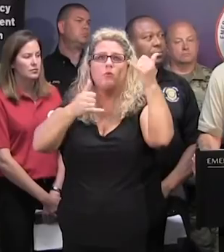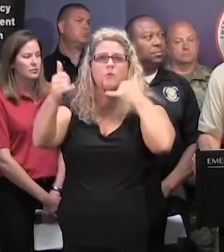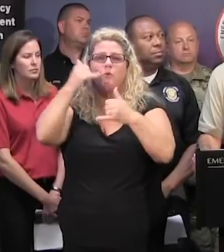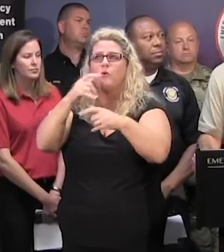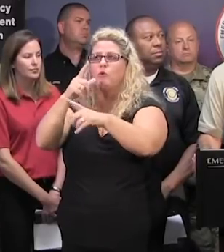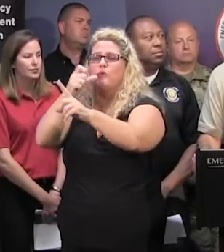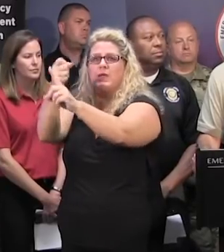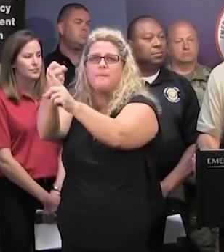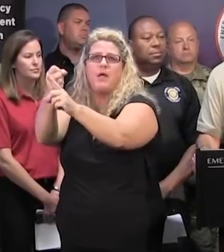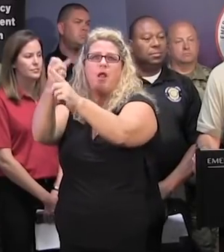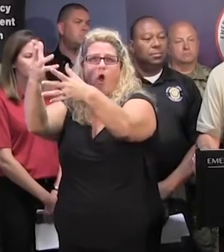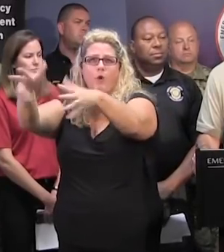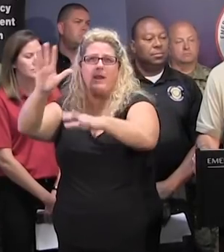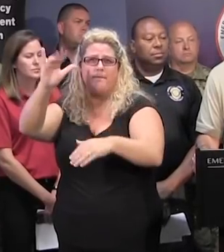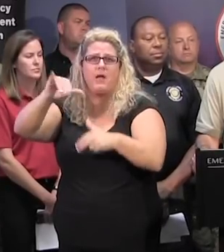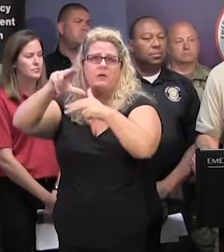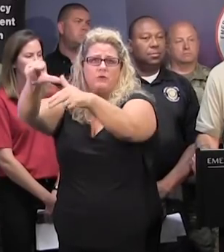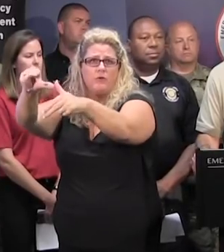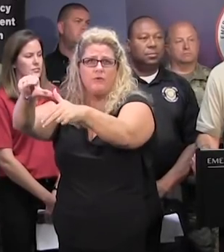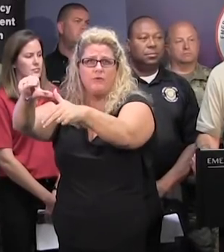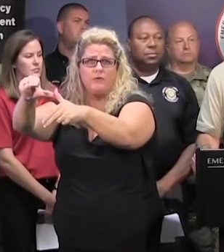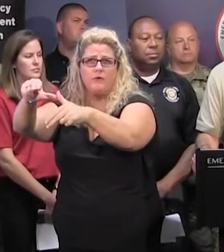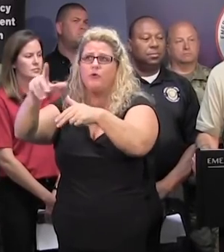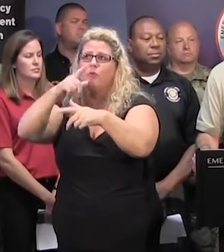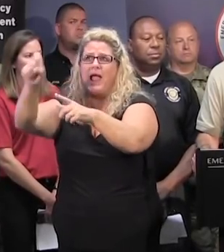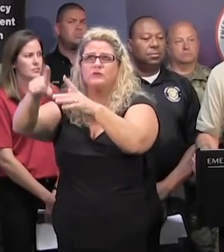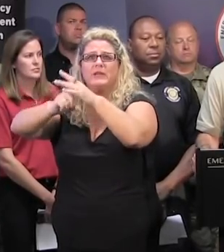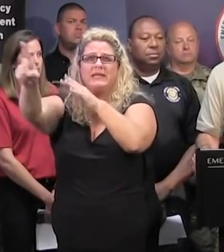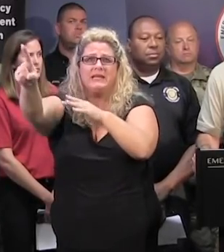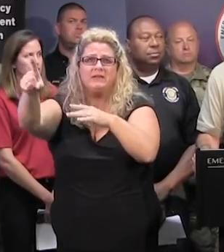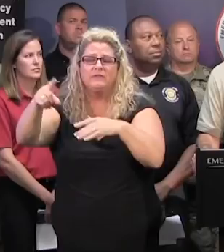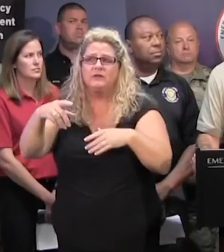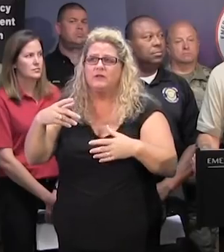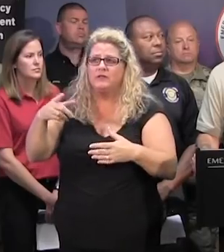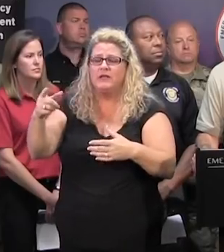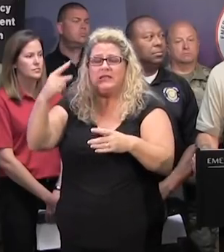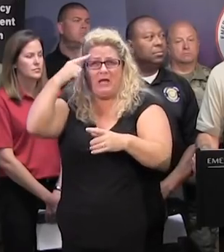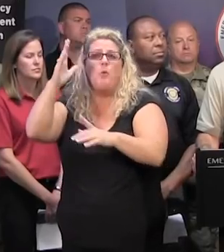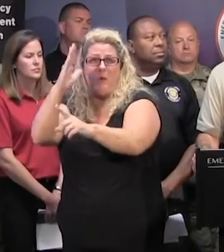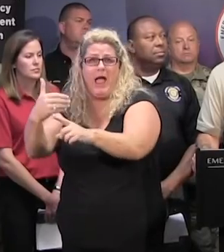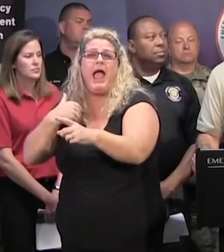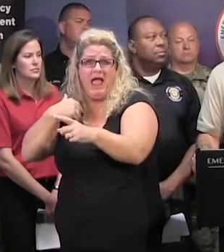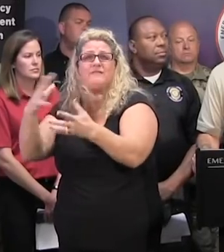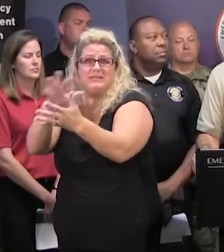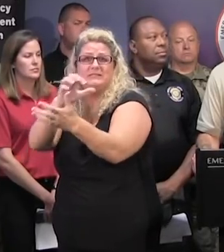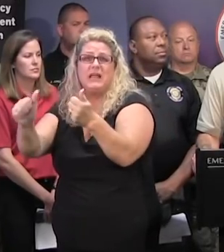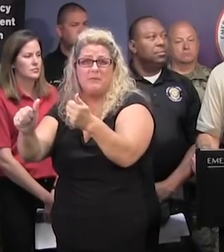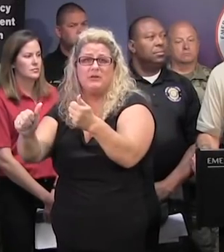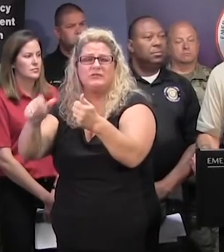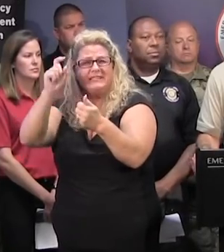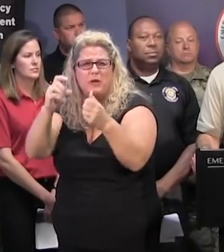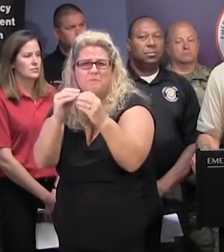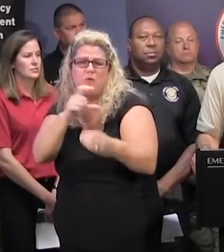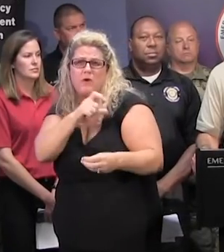impacted by this storm through evacuations or those that are looking to have potential damage. They're asking for additional law